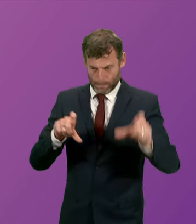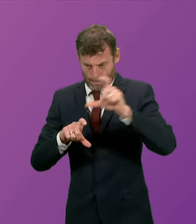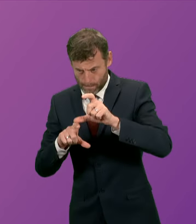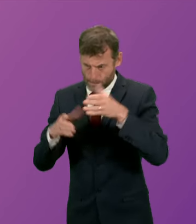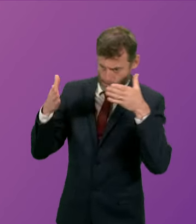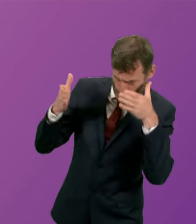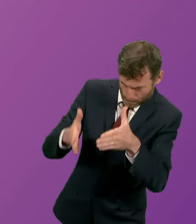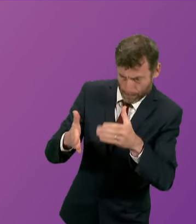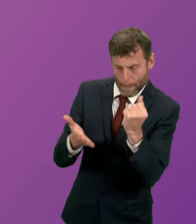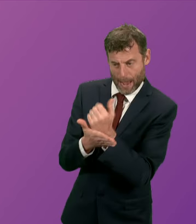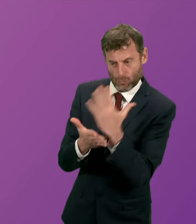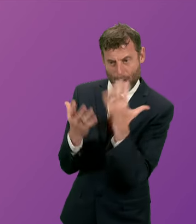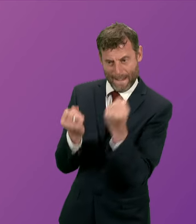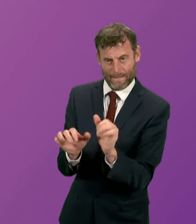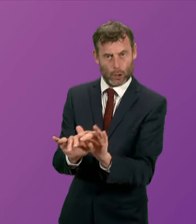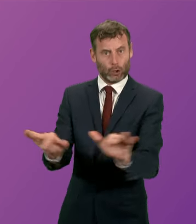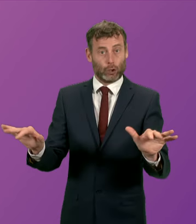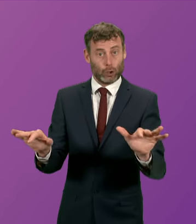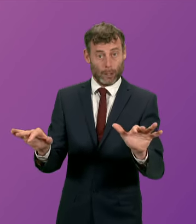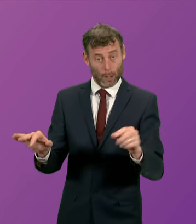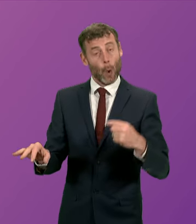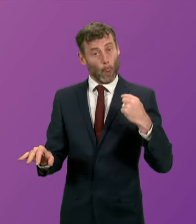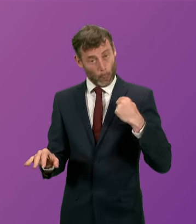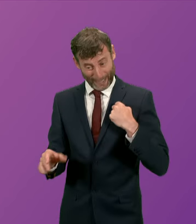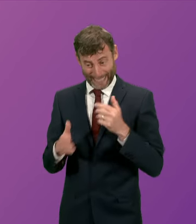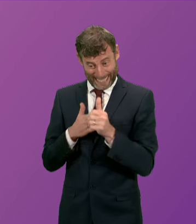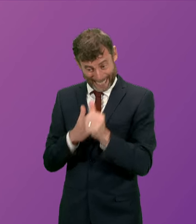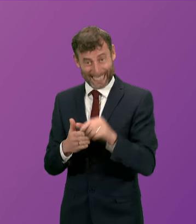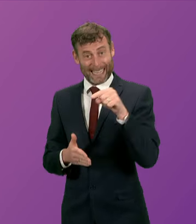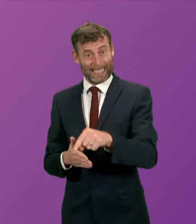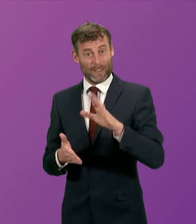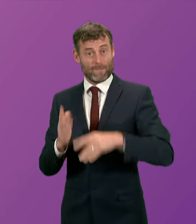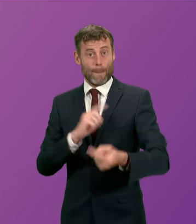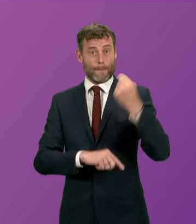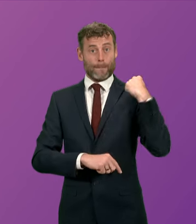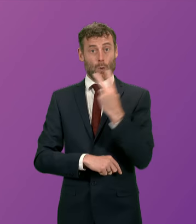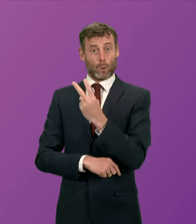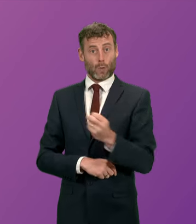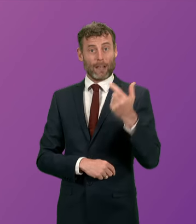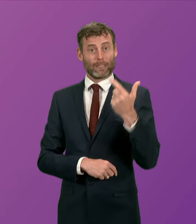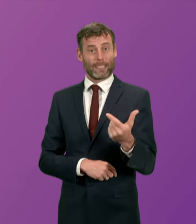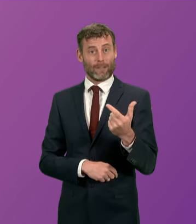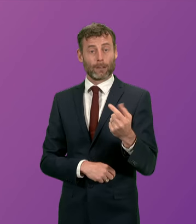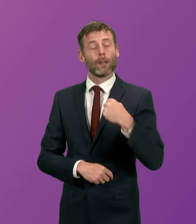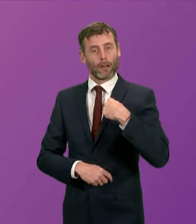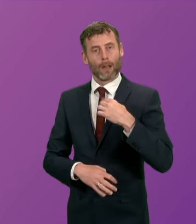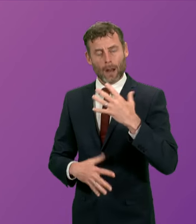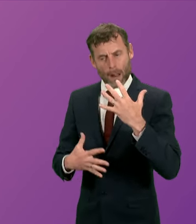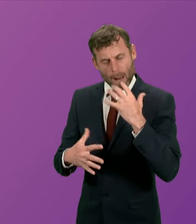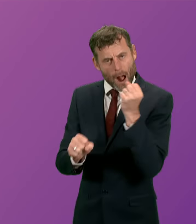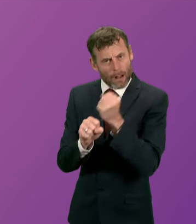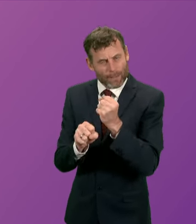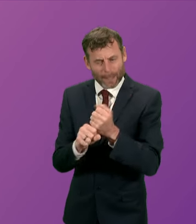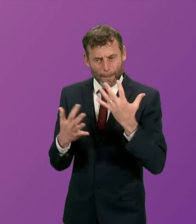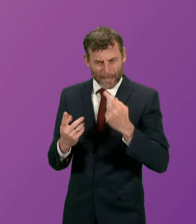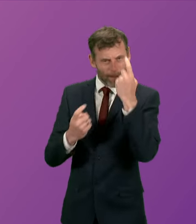since we came to office in 2007. Now, the Government has, of course, undertaken a significant intervention